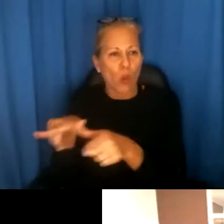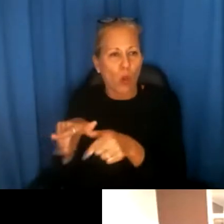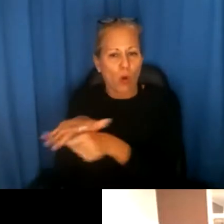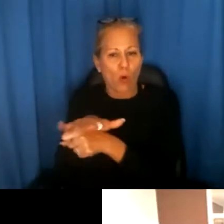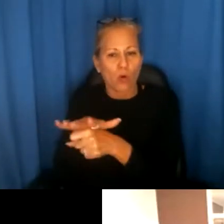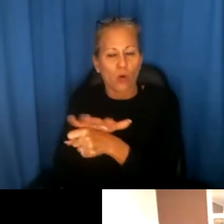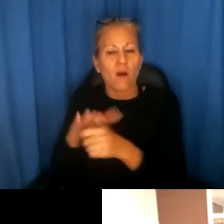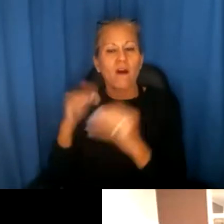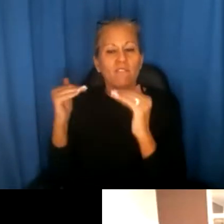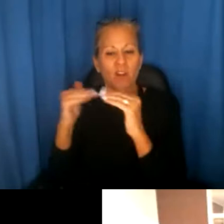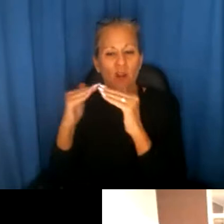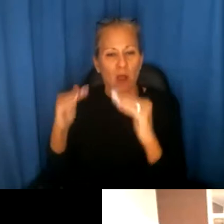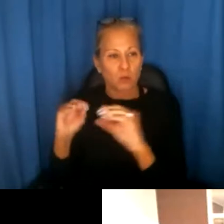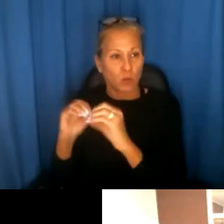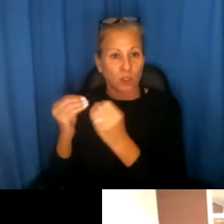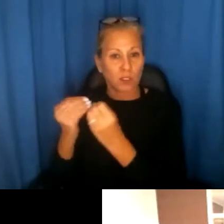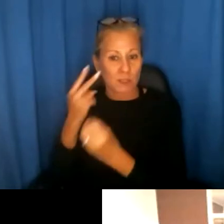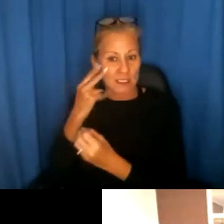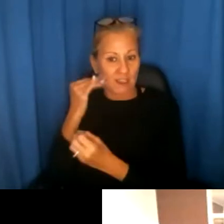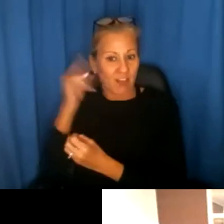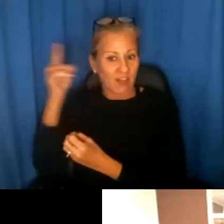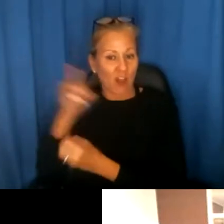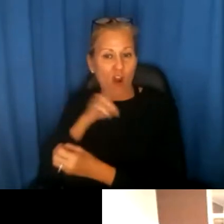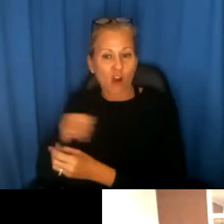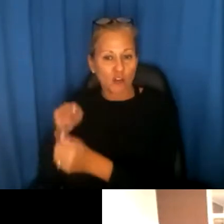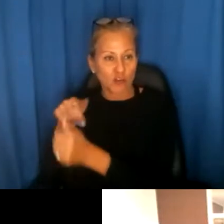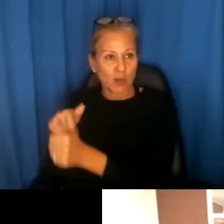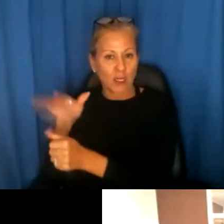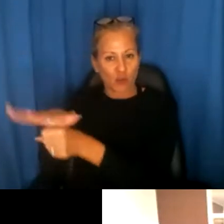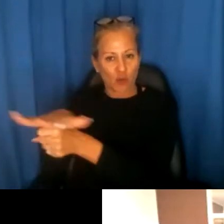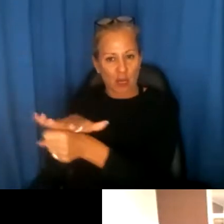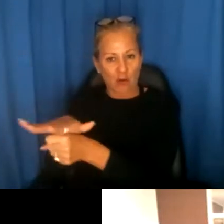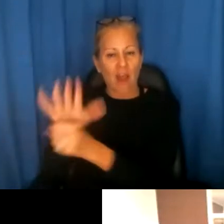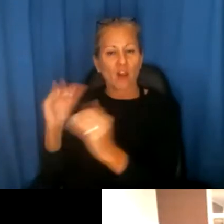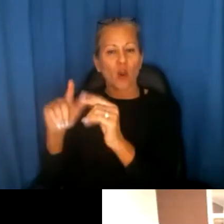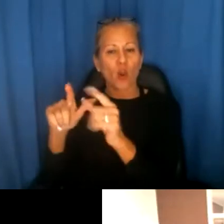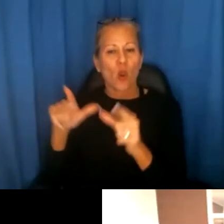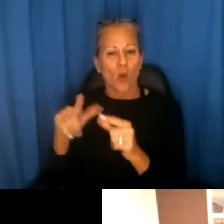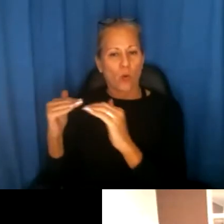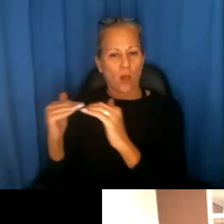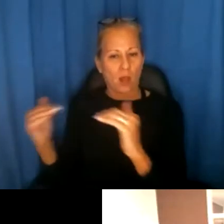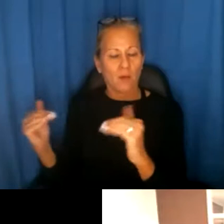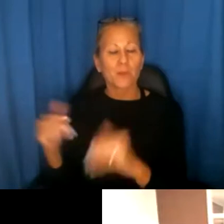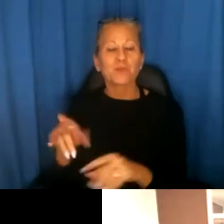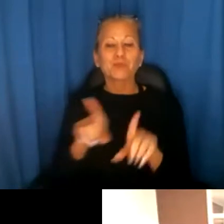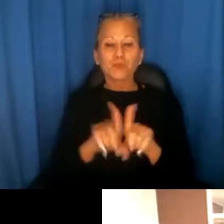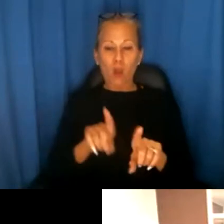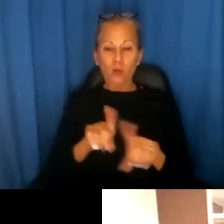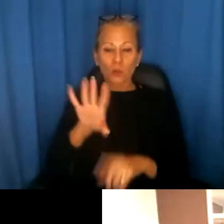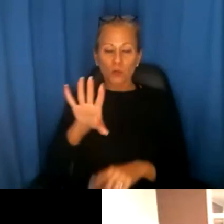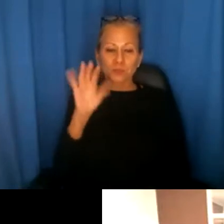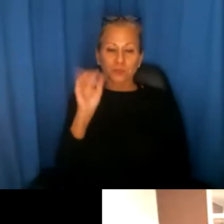organization to see if this is something that they're tracking at the local level. Also, if